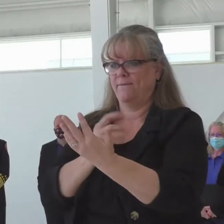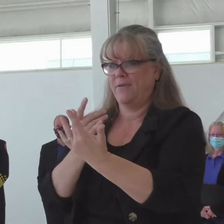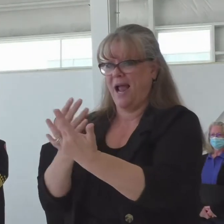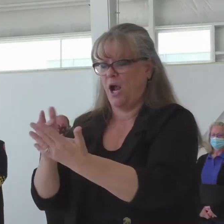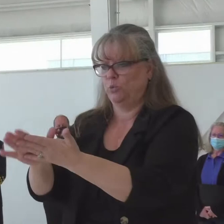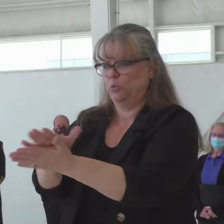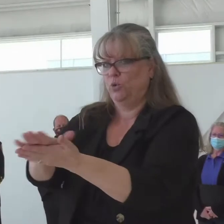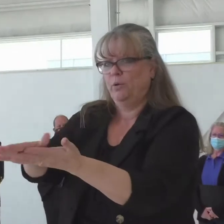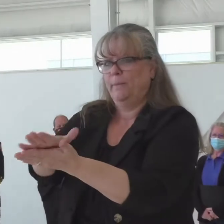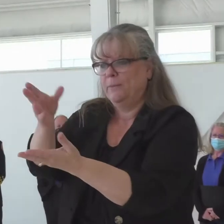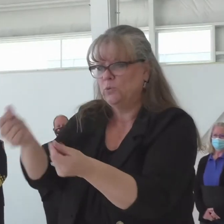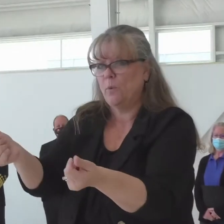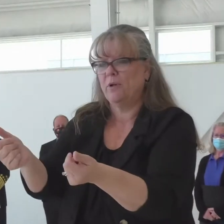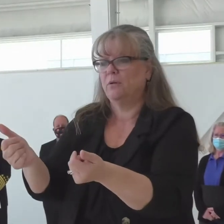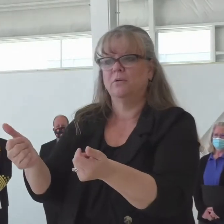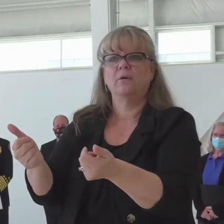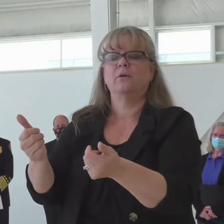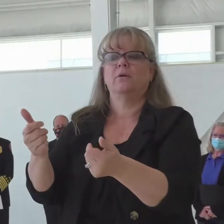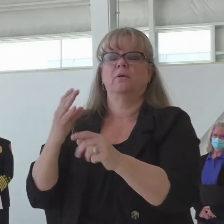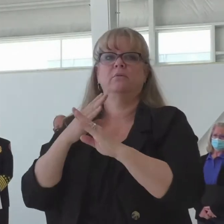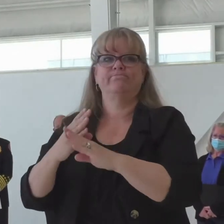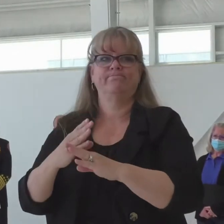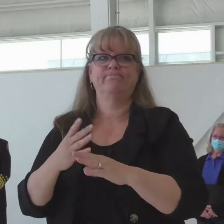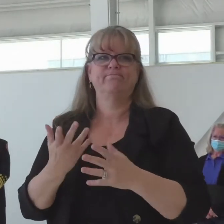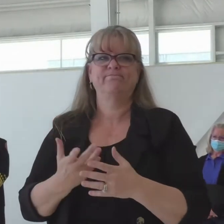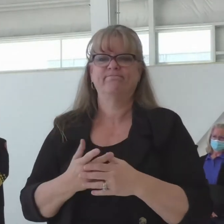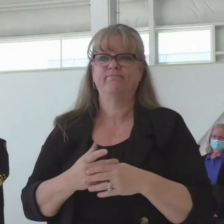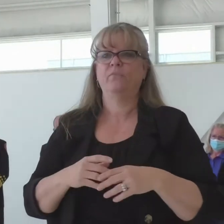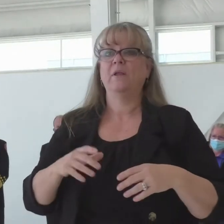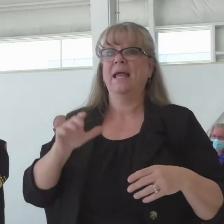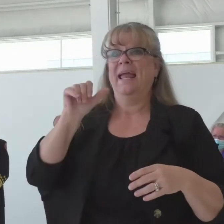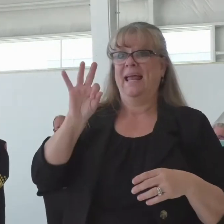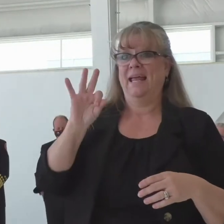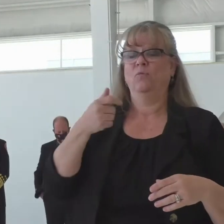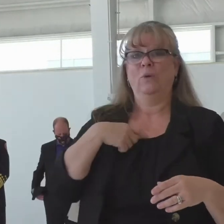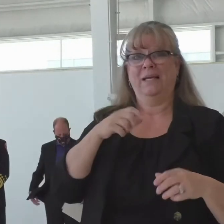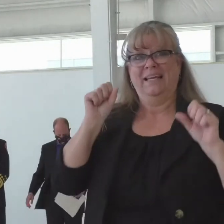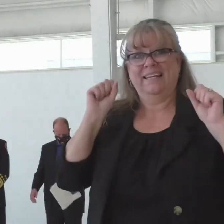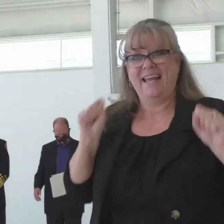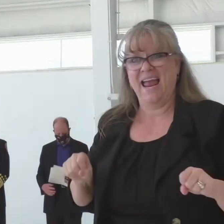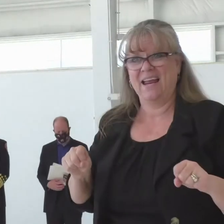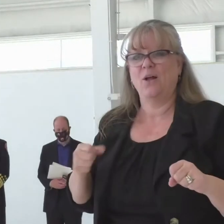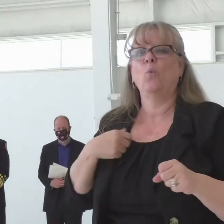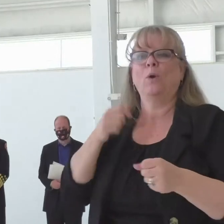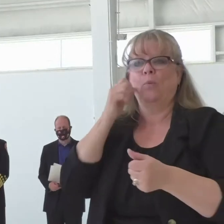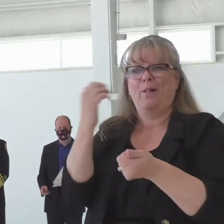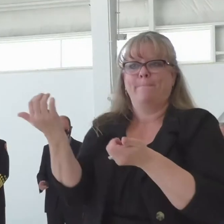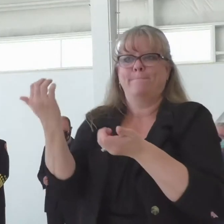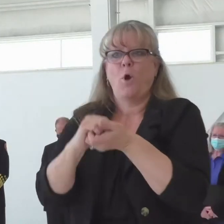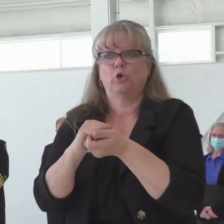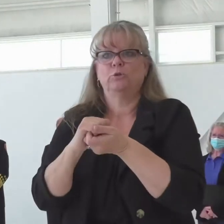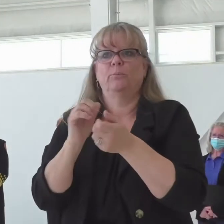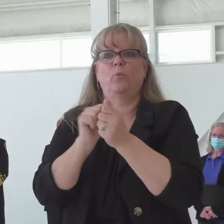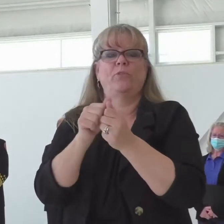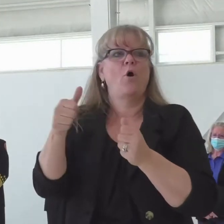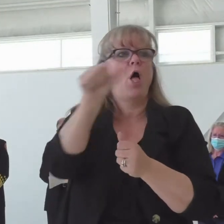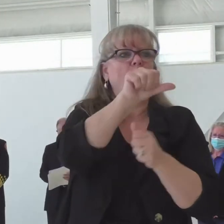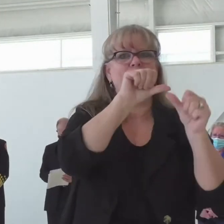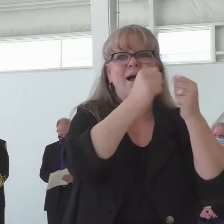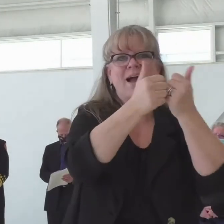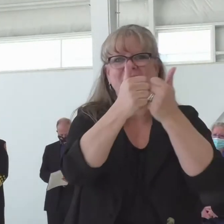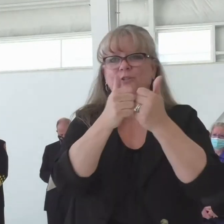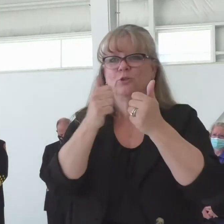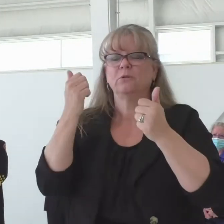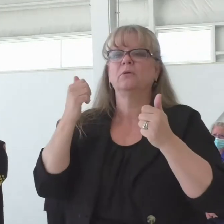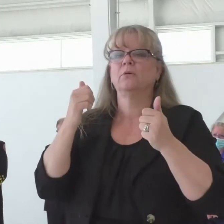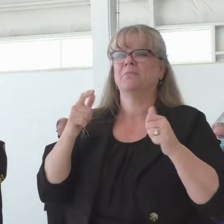now when those opportunities arise we will partner with all of our partners to take advantage of that but we're not forecasting that to be a great